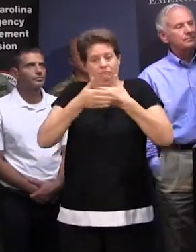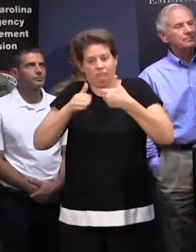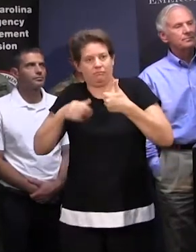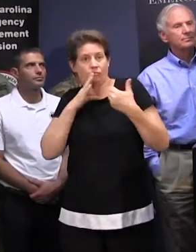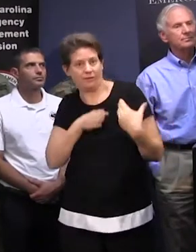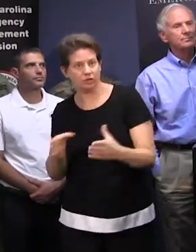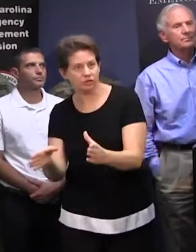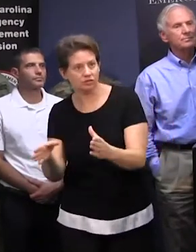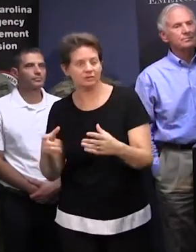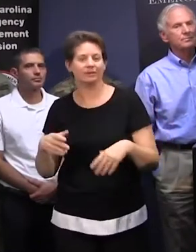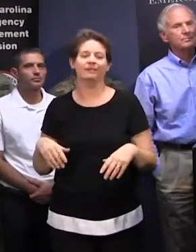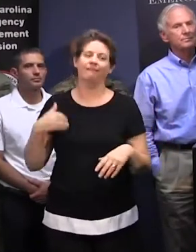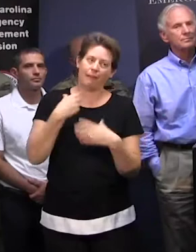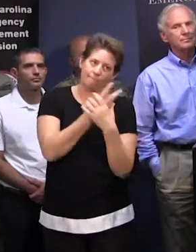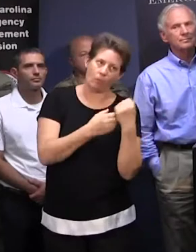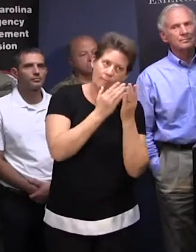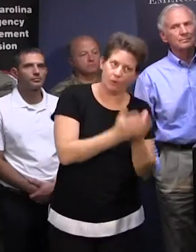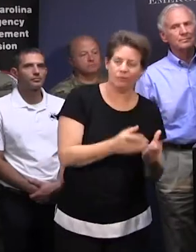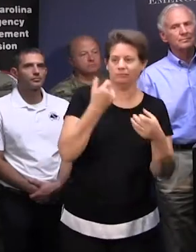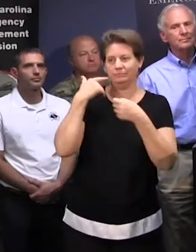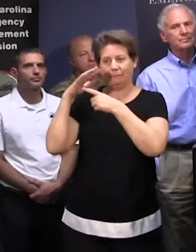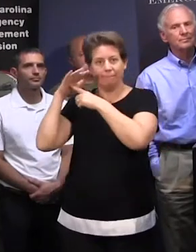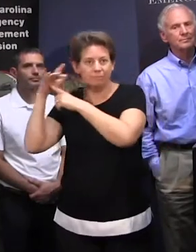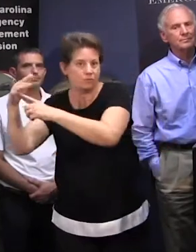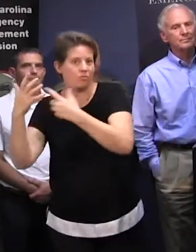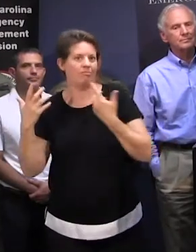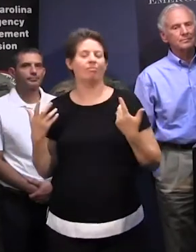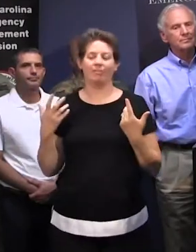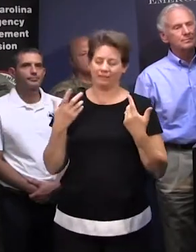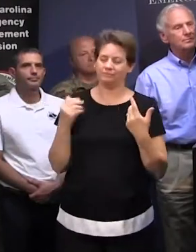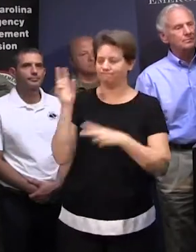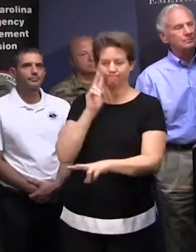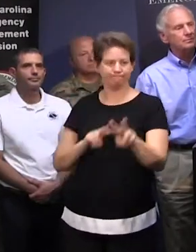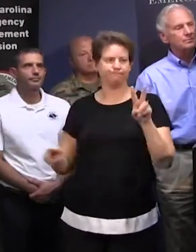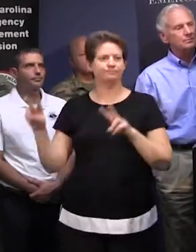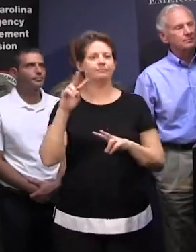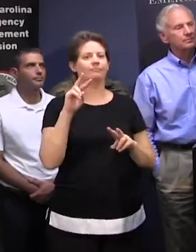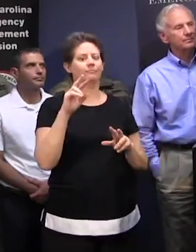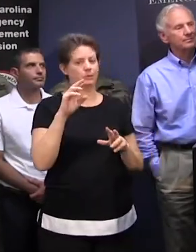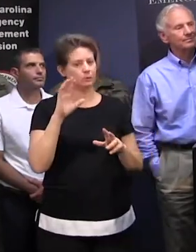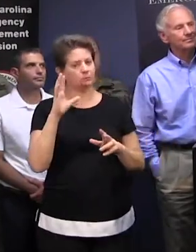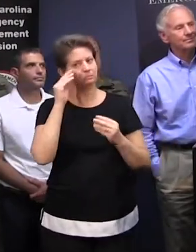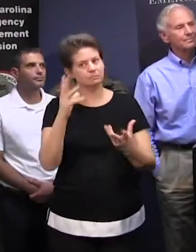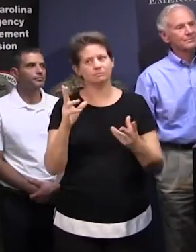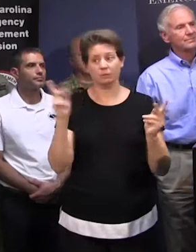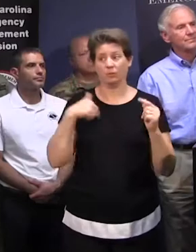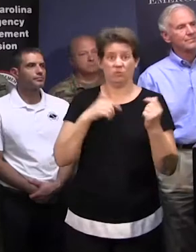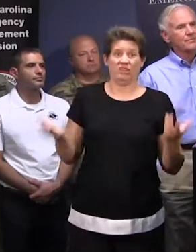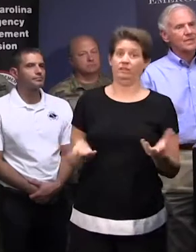they've had both marine patrol and air patrols in those areas to strongly discourage people from looting.